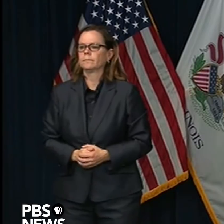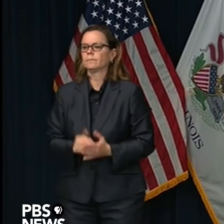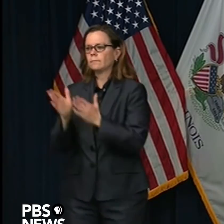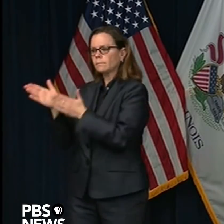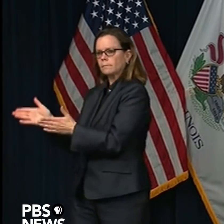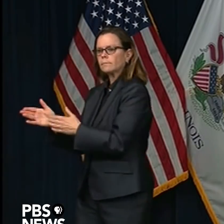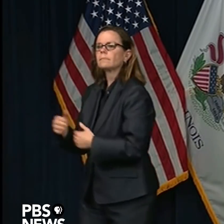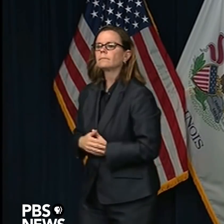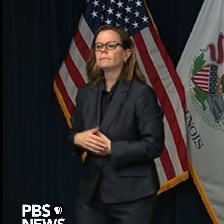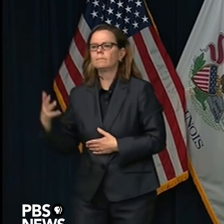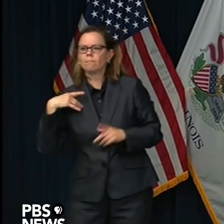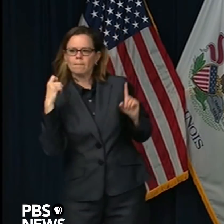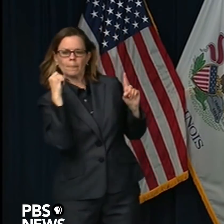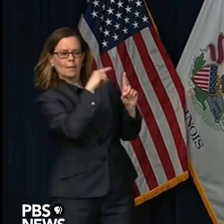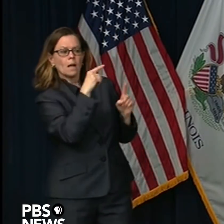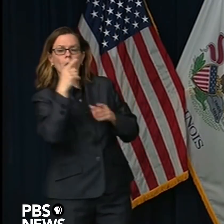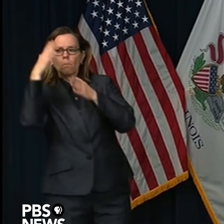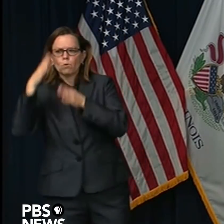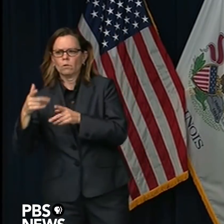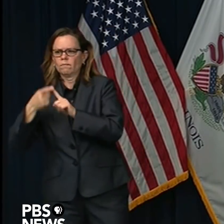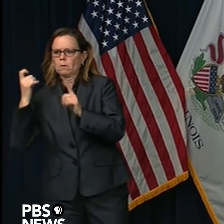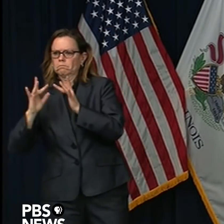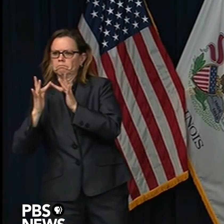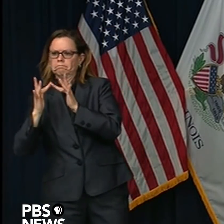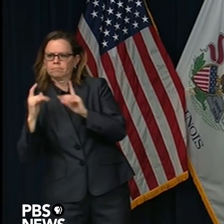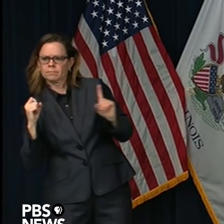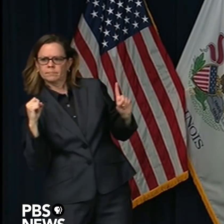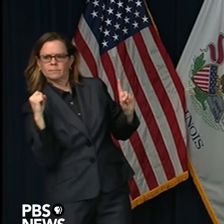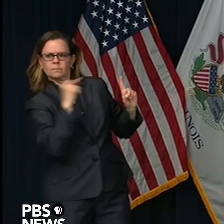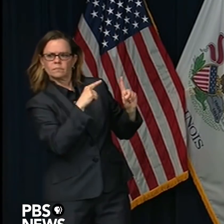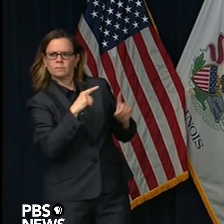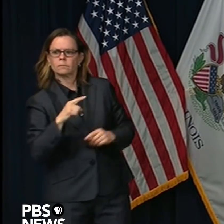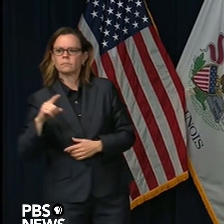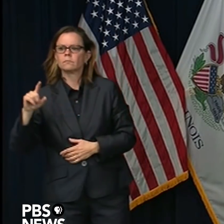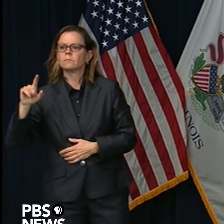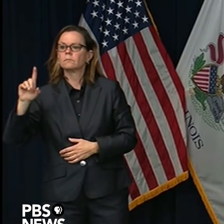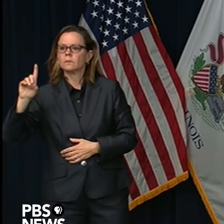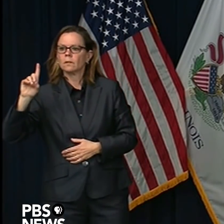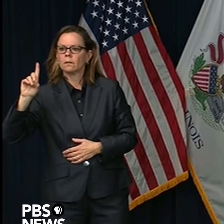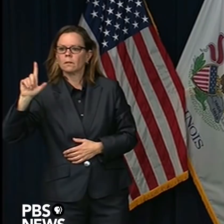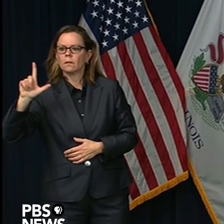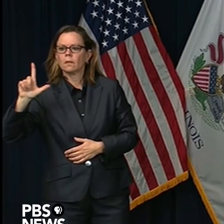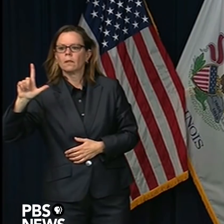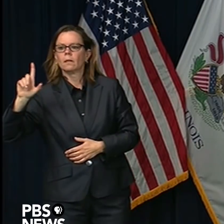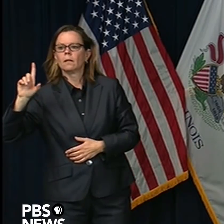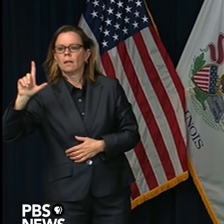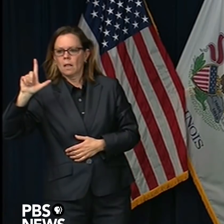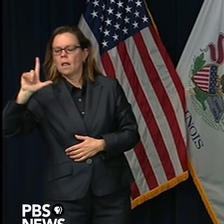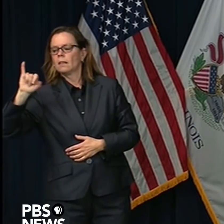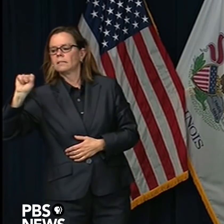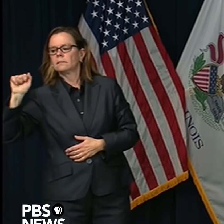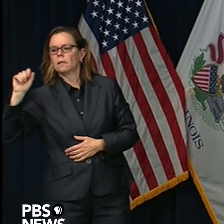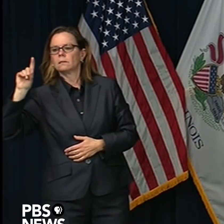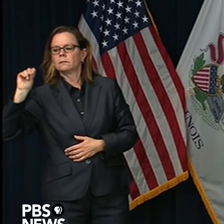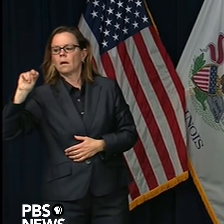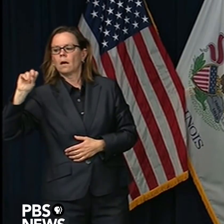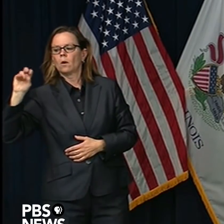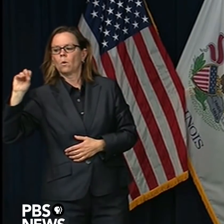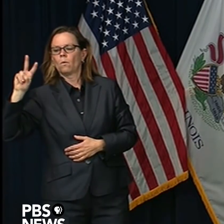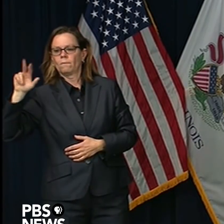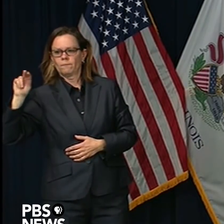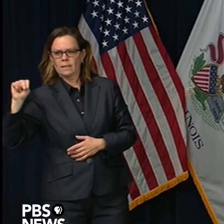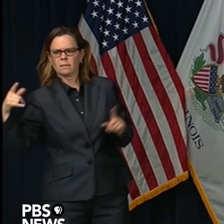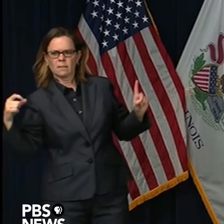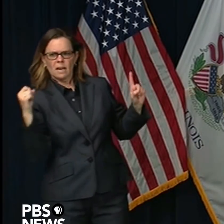do that. This is from Lisa Donovan at the Chicago Tribune. With Dr. Ezeke saying the rate of COVID-19 cases seeming to be